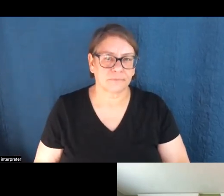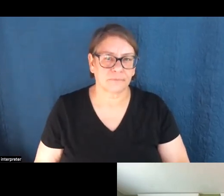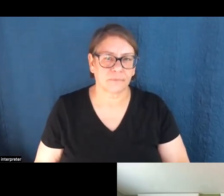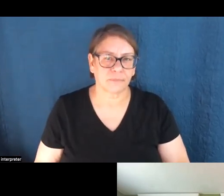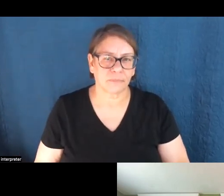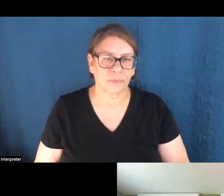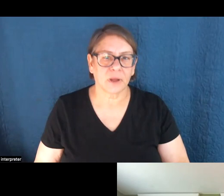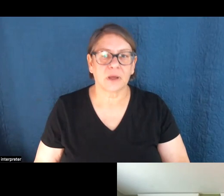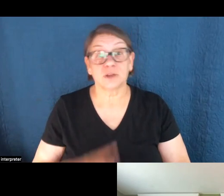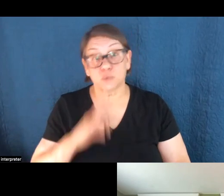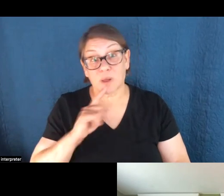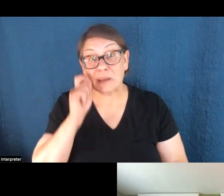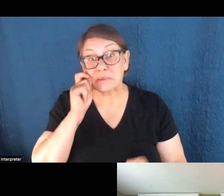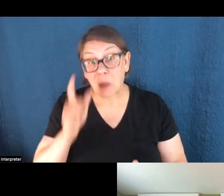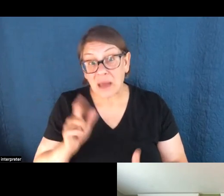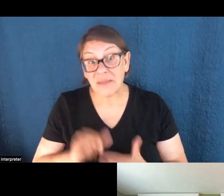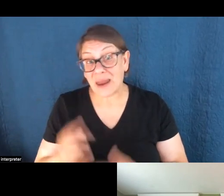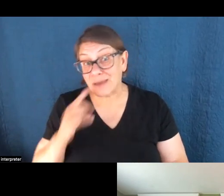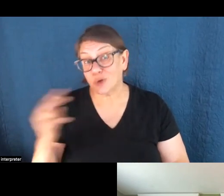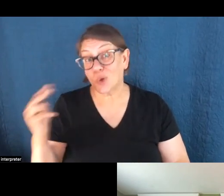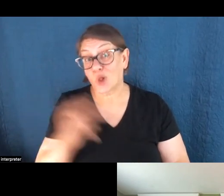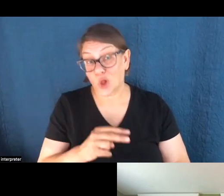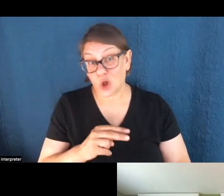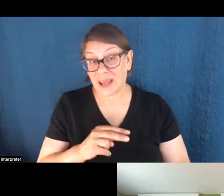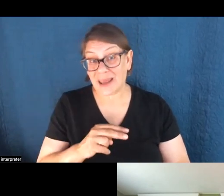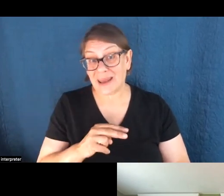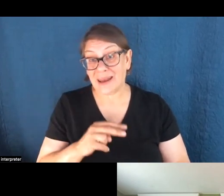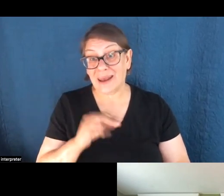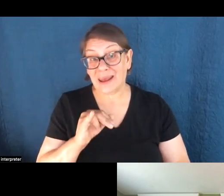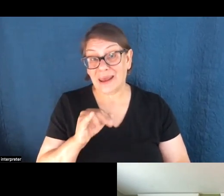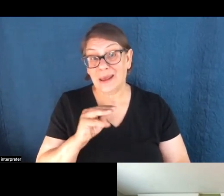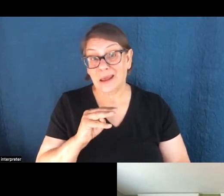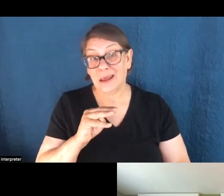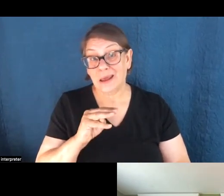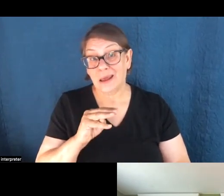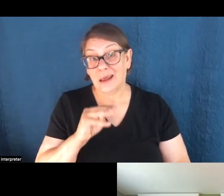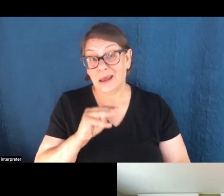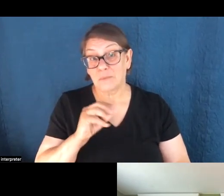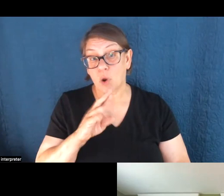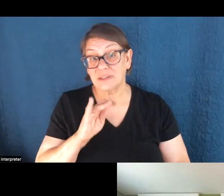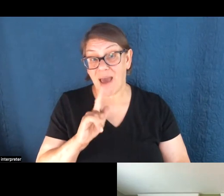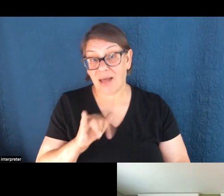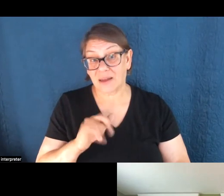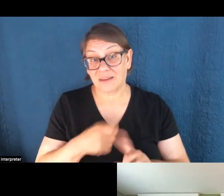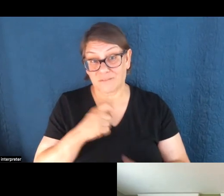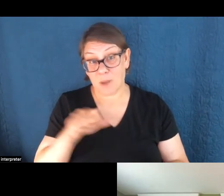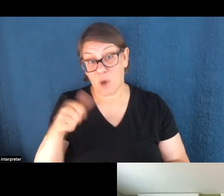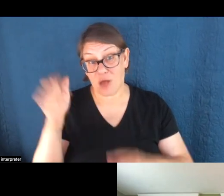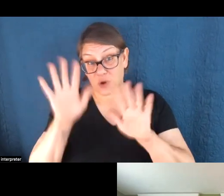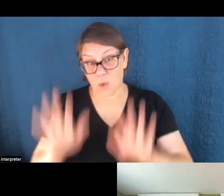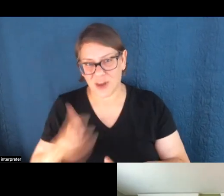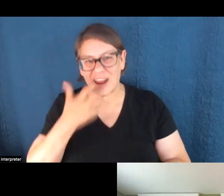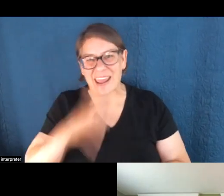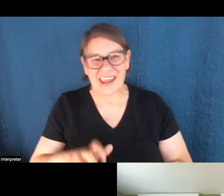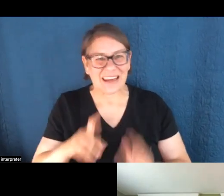it's a little surprising, but, you if you look at actual mortality from different extreme weather events, heat kind of outshines it all. So,